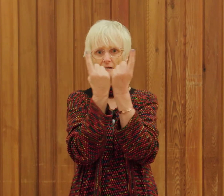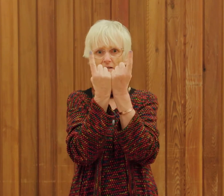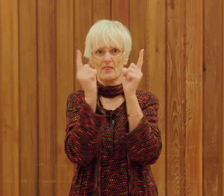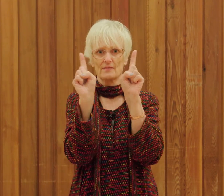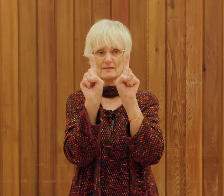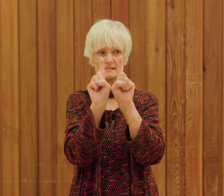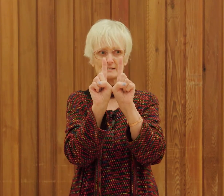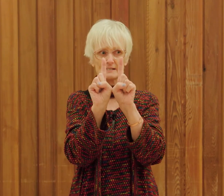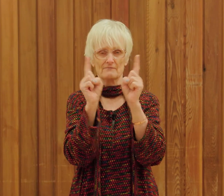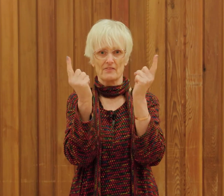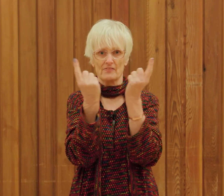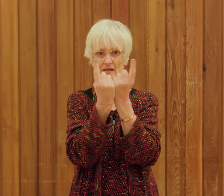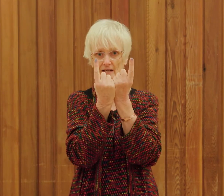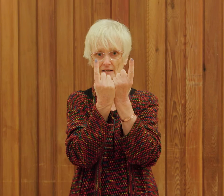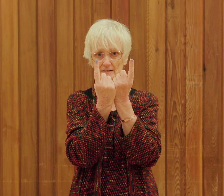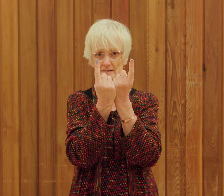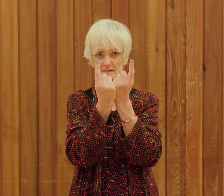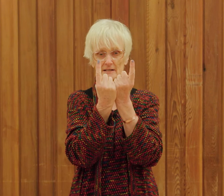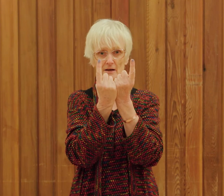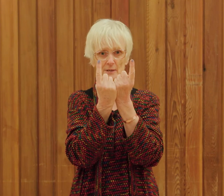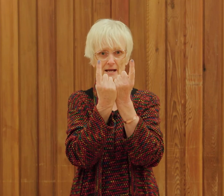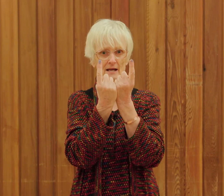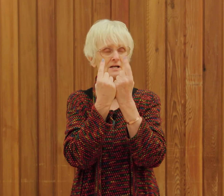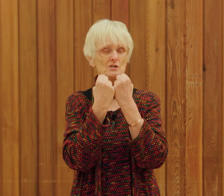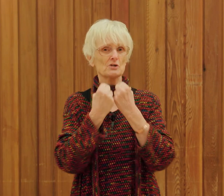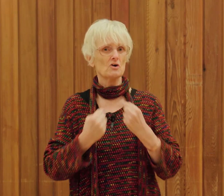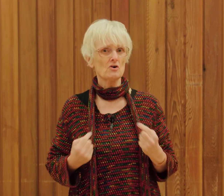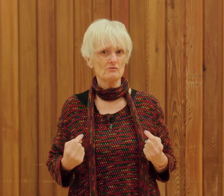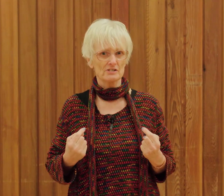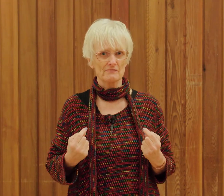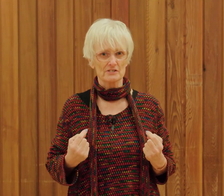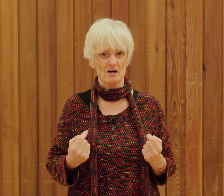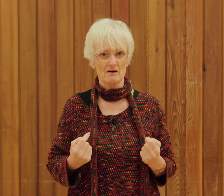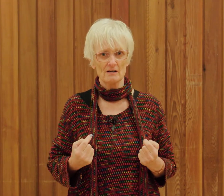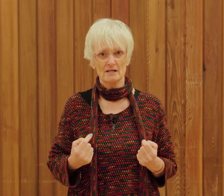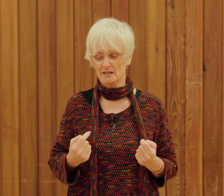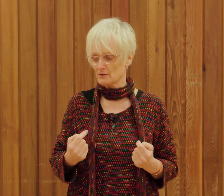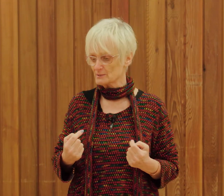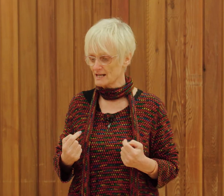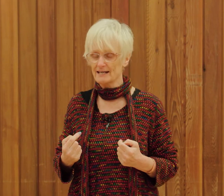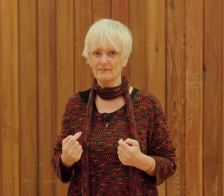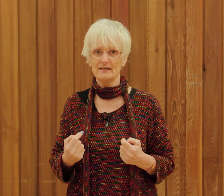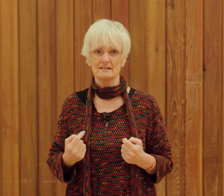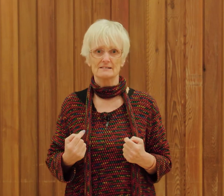and this is the sign for things. Okay so the chorus of the song goes like this.